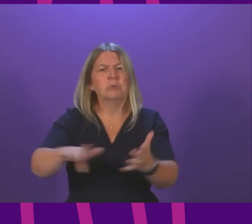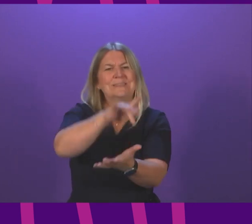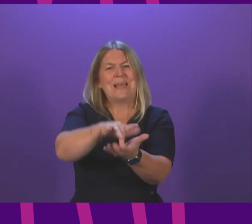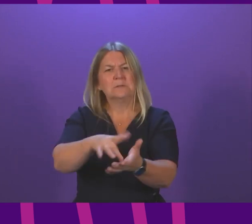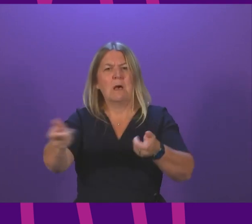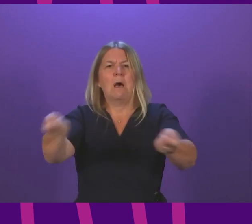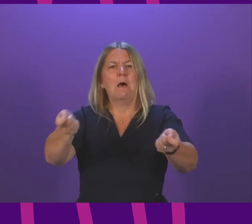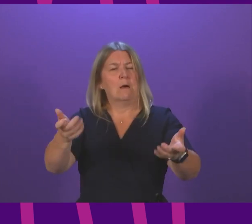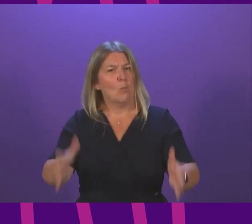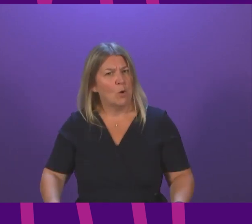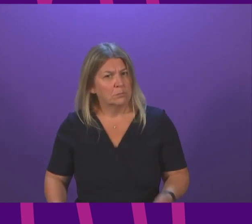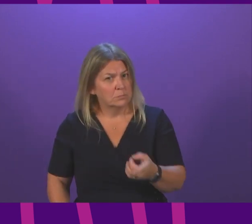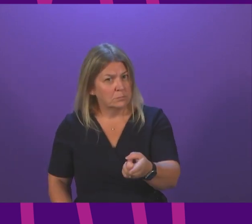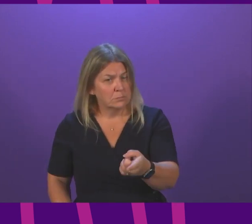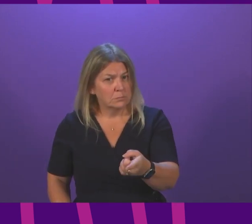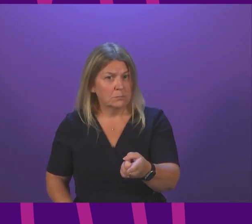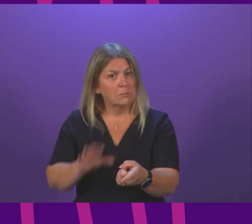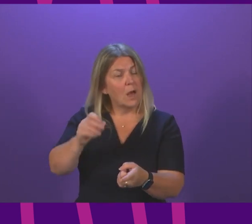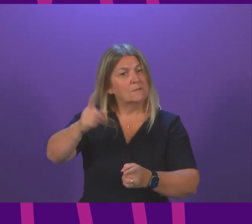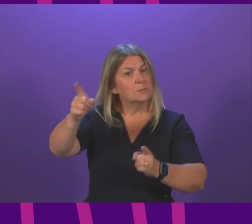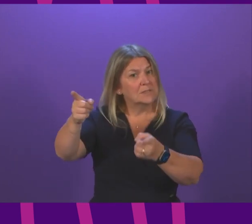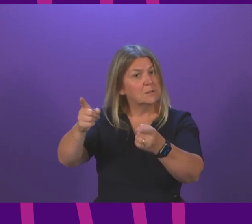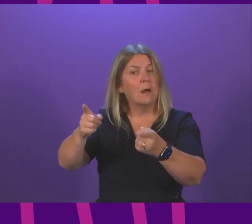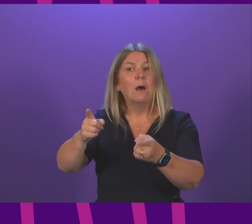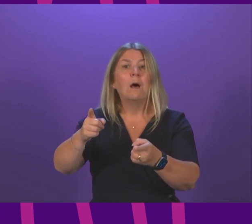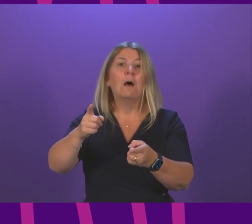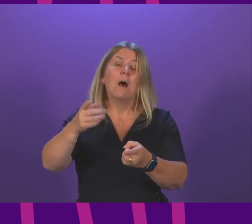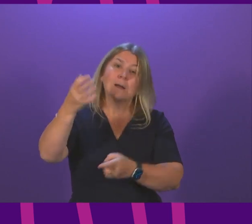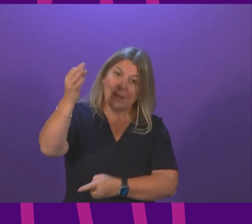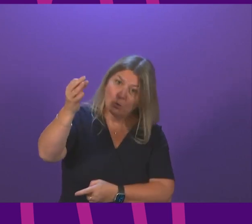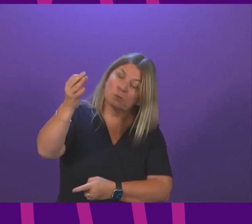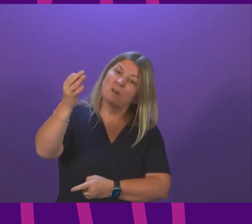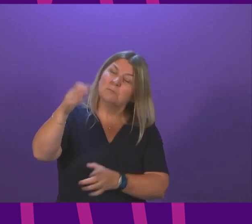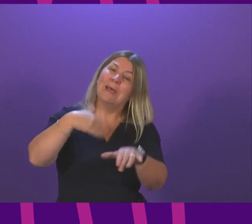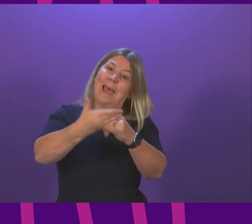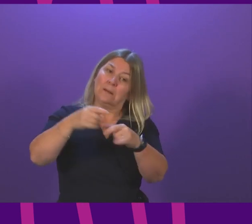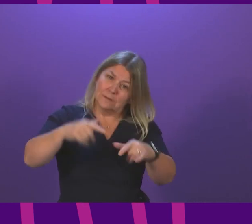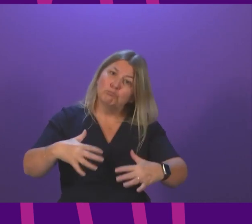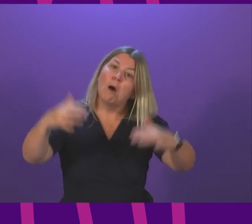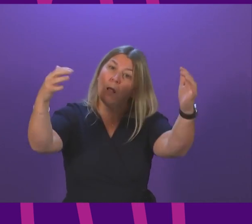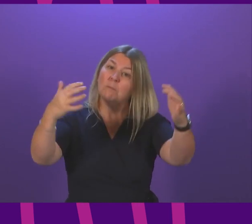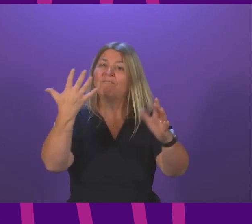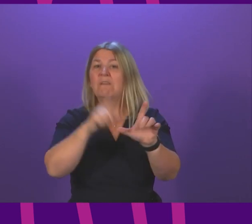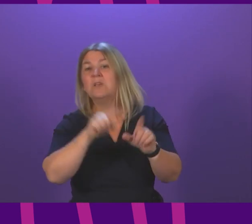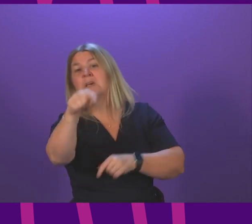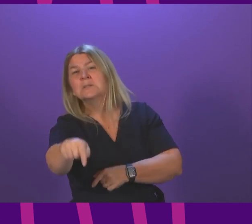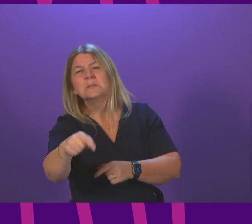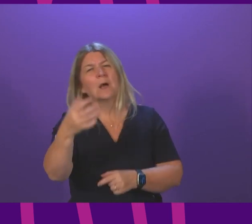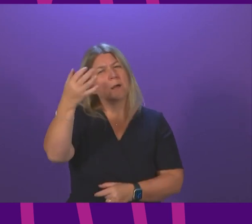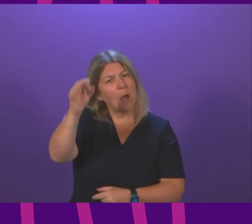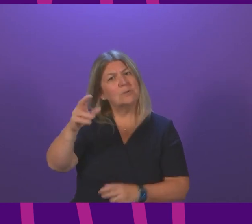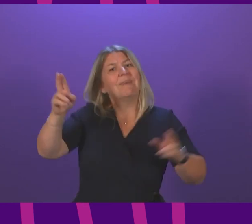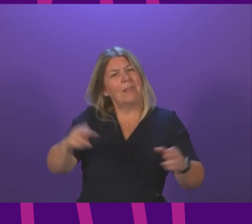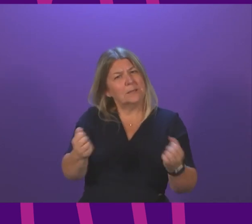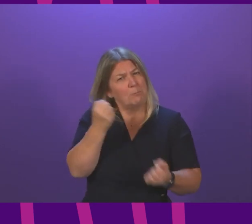by the end of this parliament will councils have fewer or more powers first minister we seem to have gone from planning